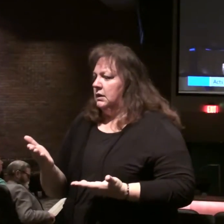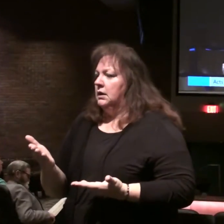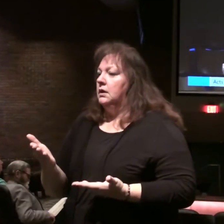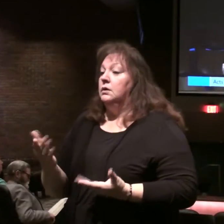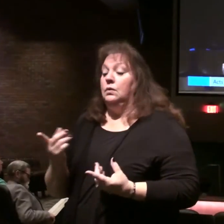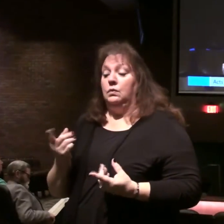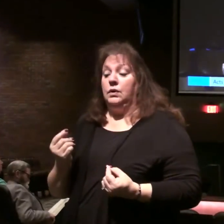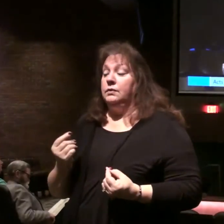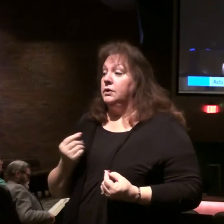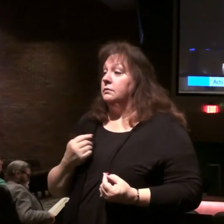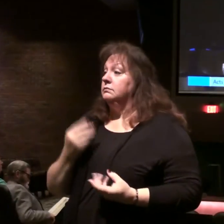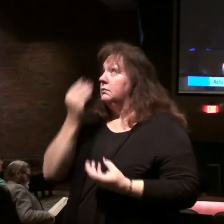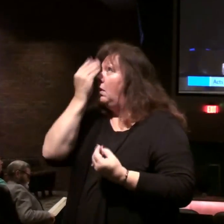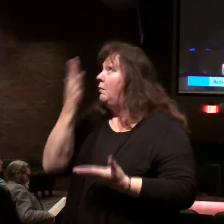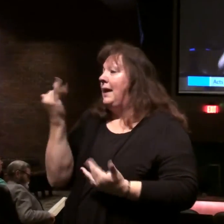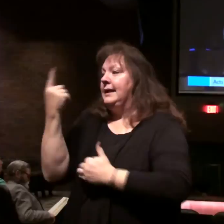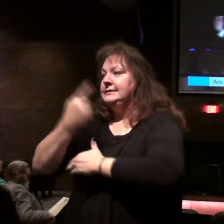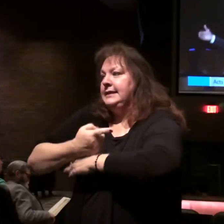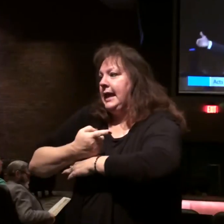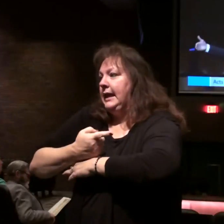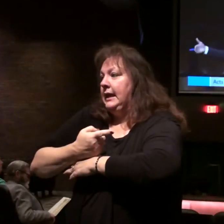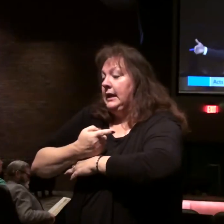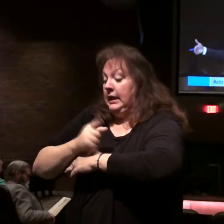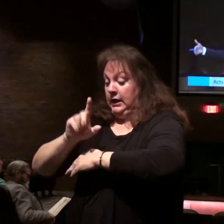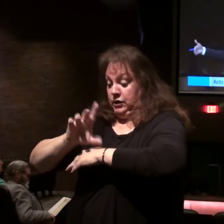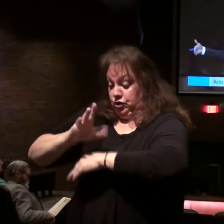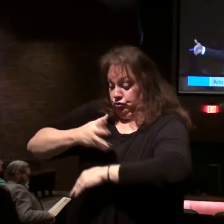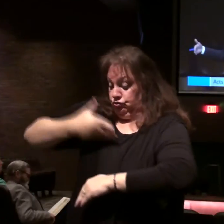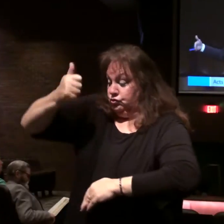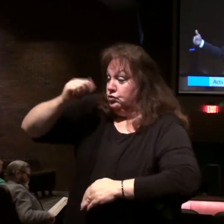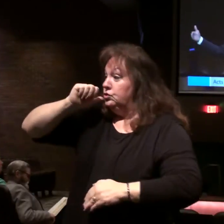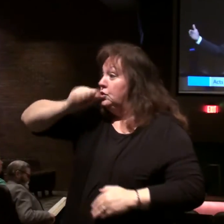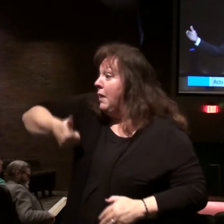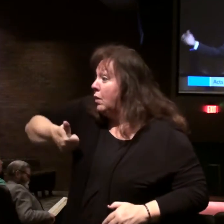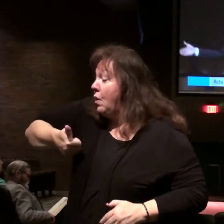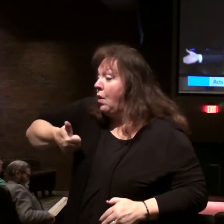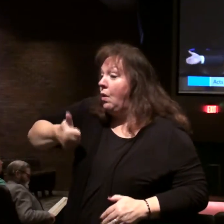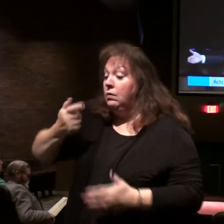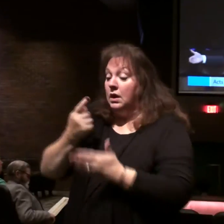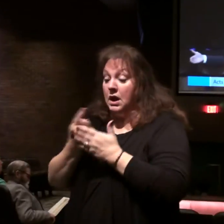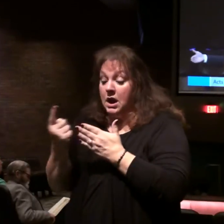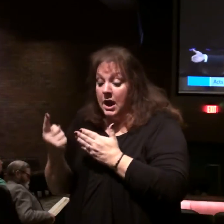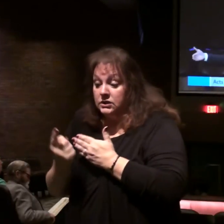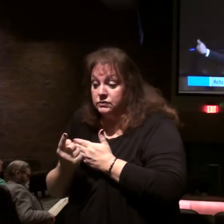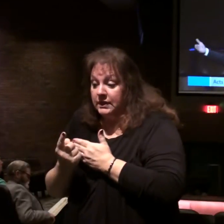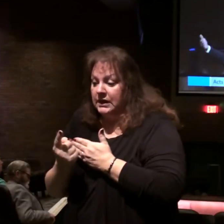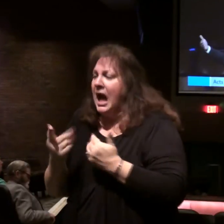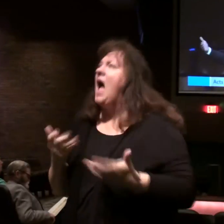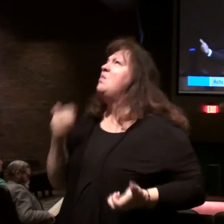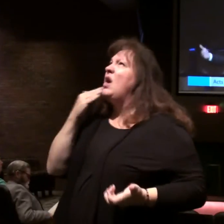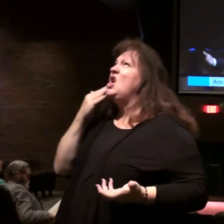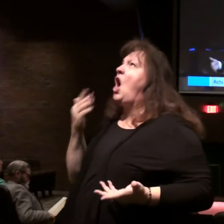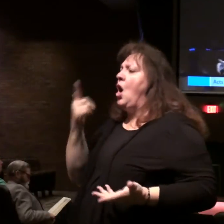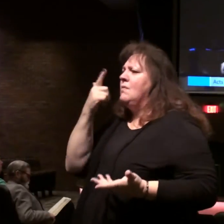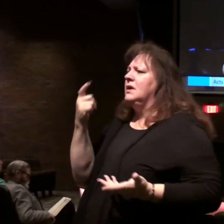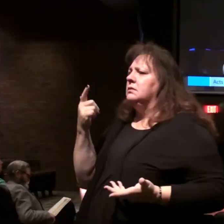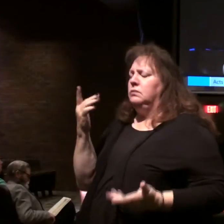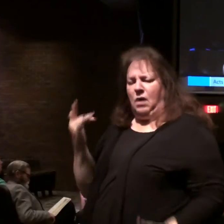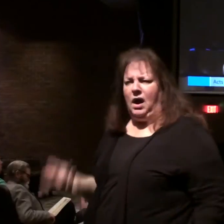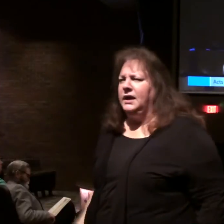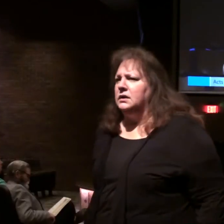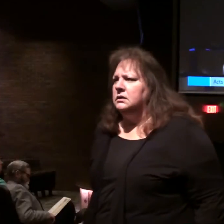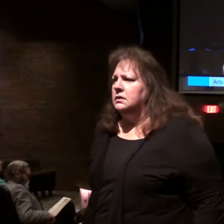we have to do is be faithful today. Is the rapture going to occur tomorrow or next week? I want to know, because why?